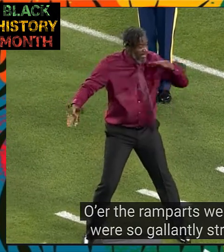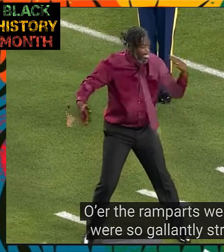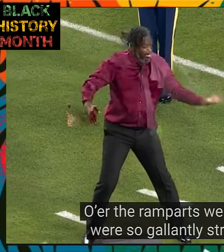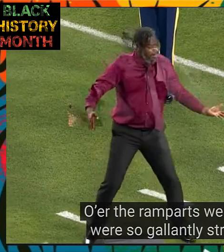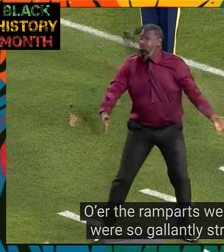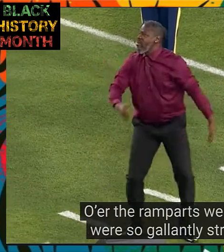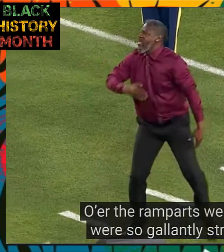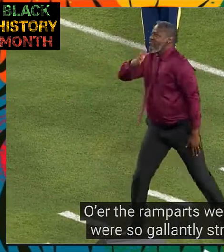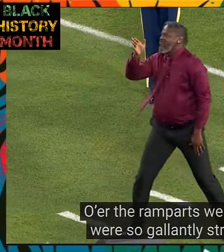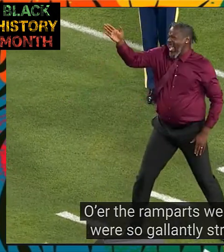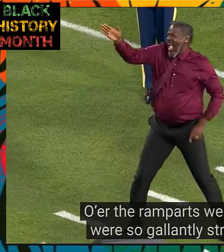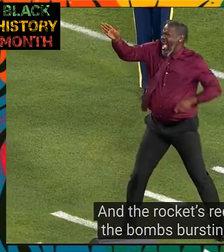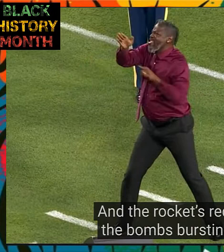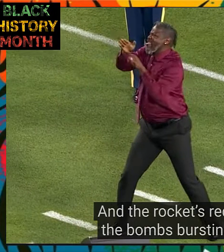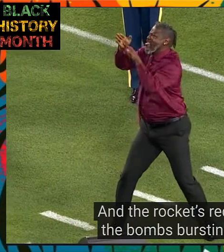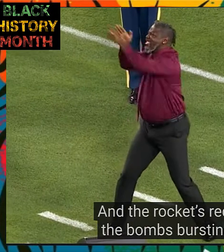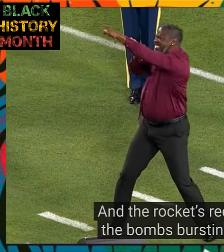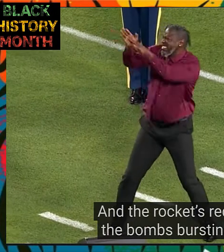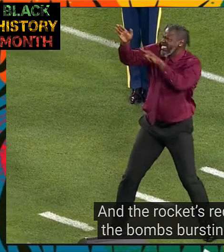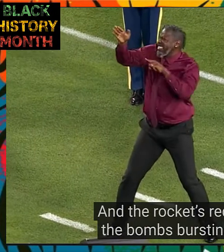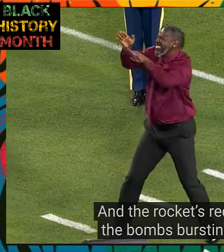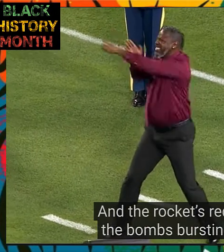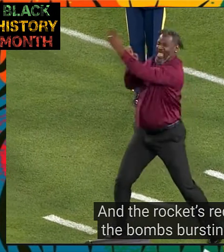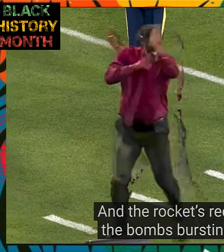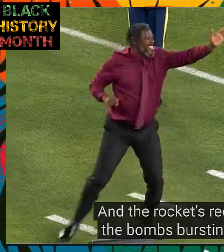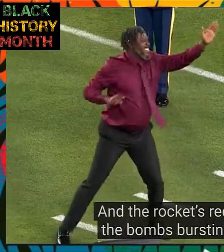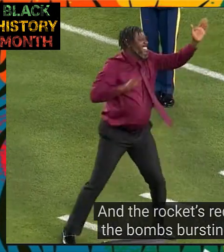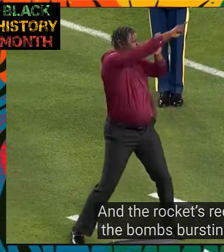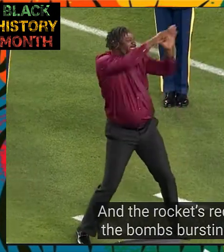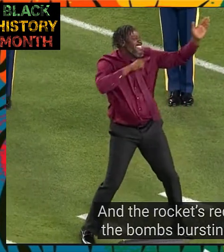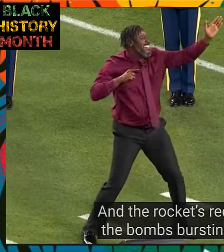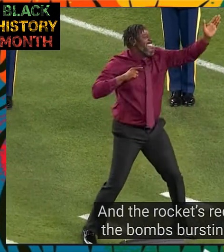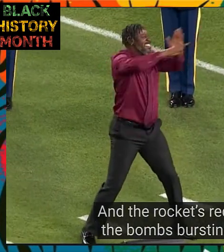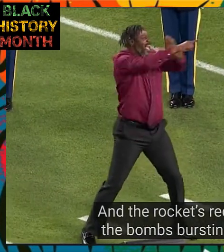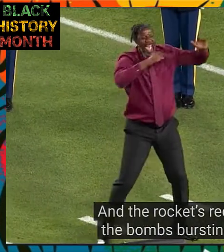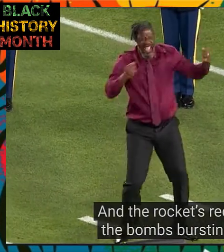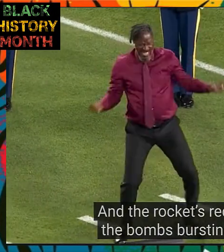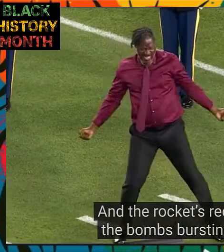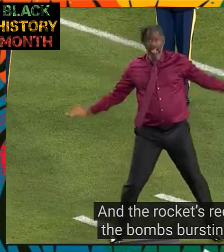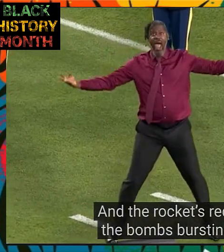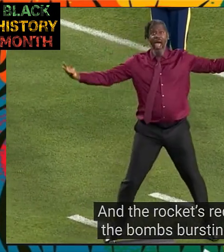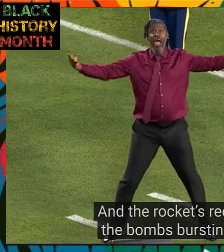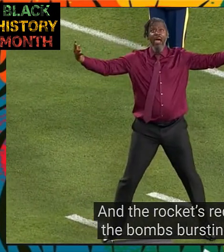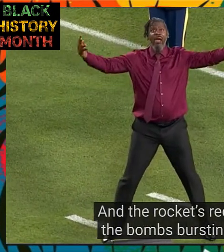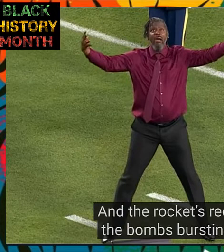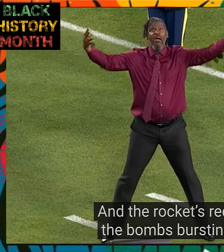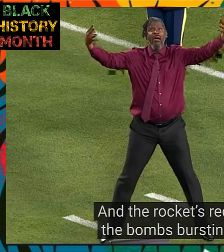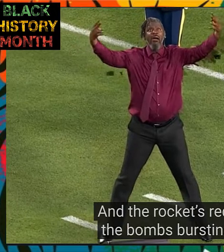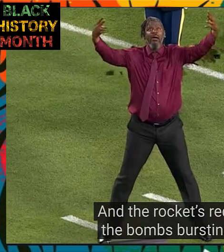And the rocket's red glare